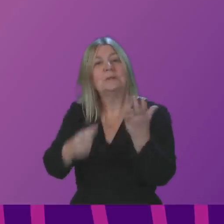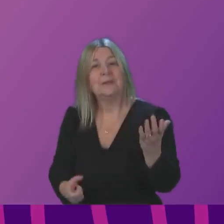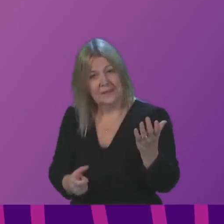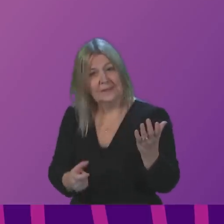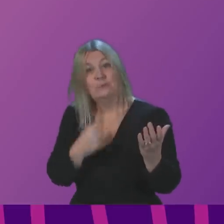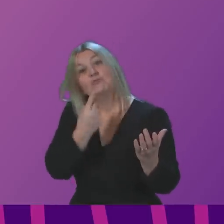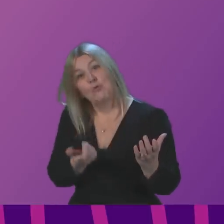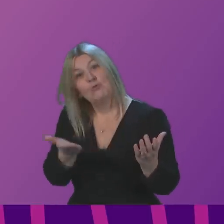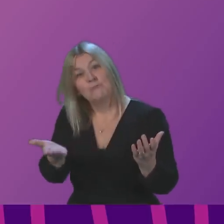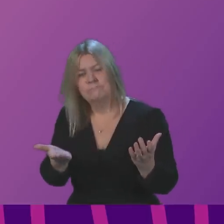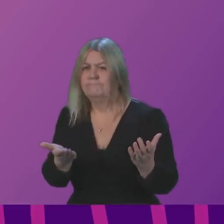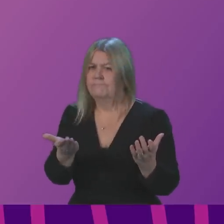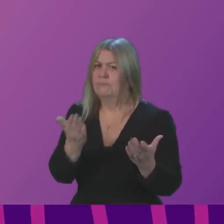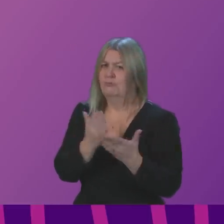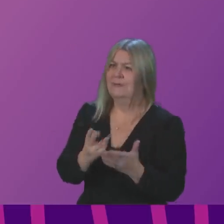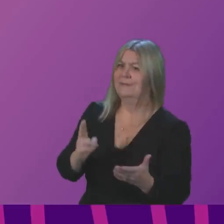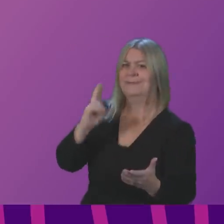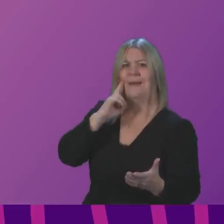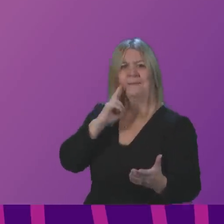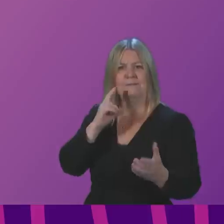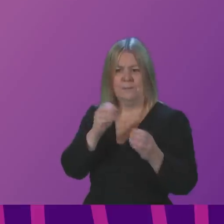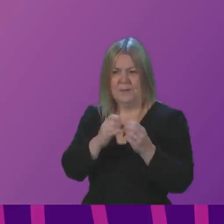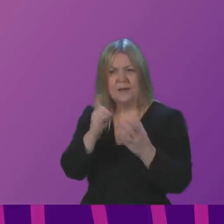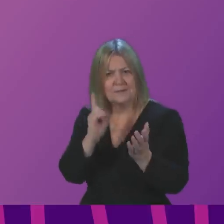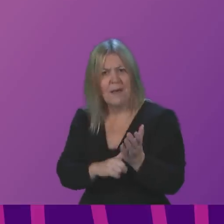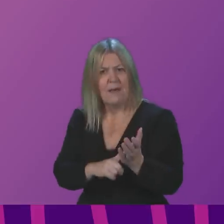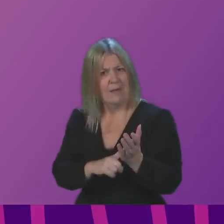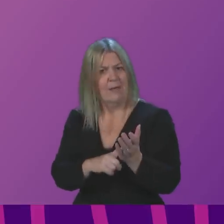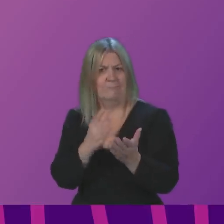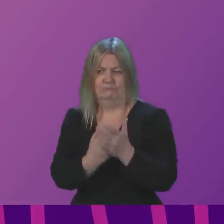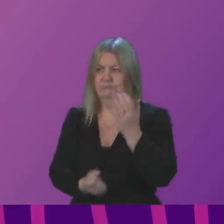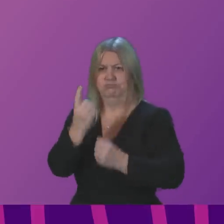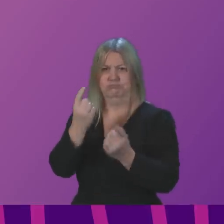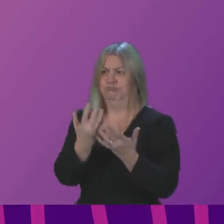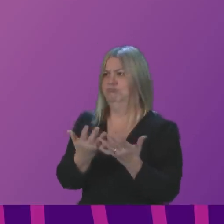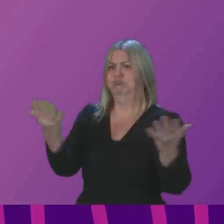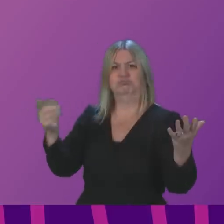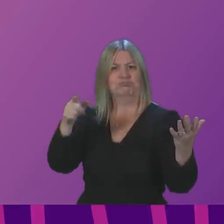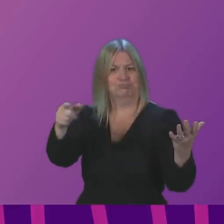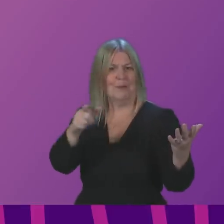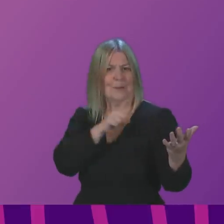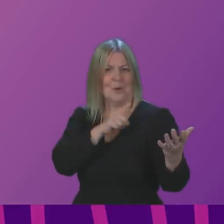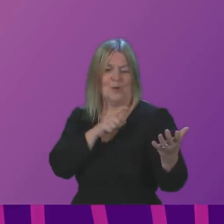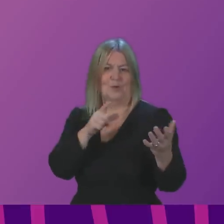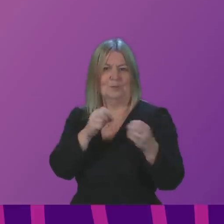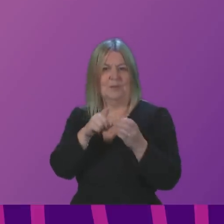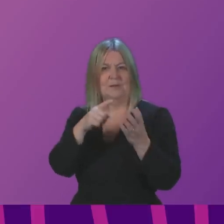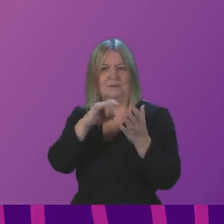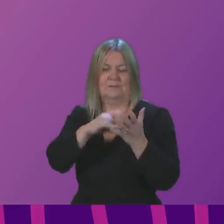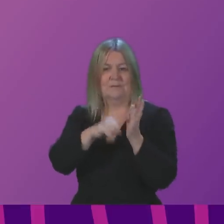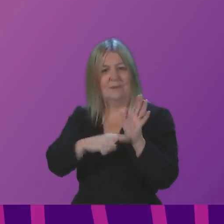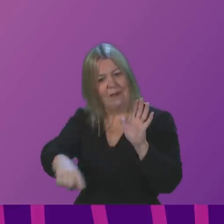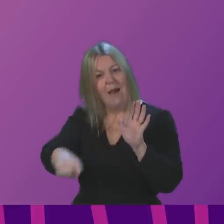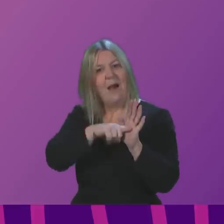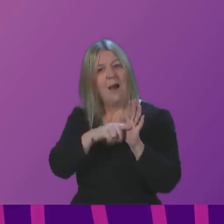strides in deaf and BSL visibility since the BSL Scotland Act 2015. I have even had feedback from the British